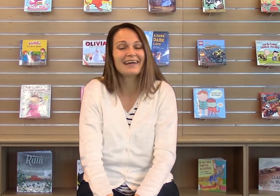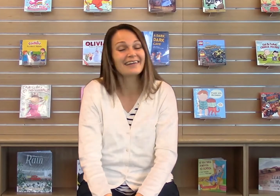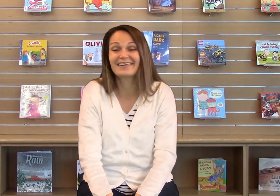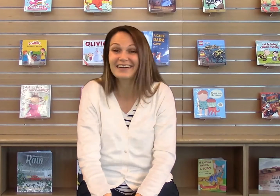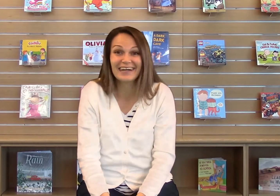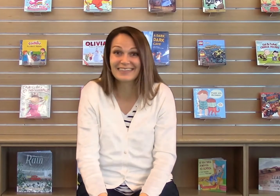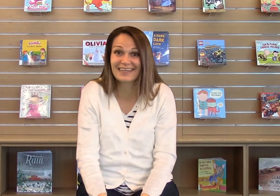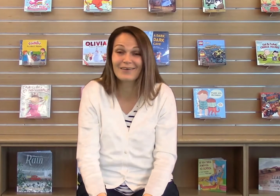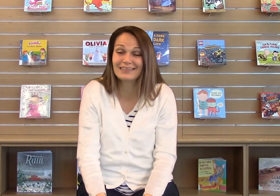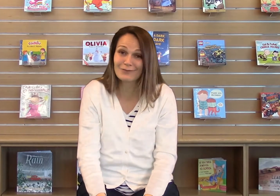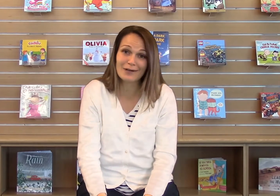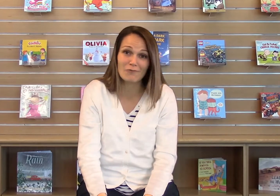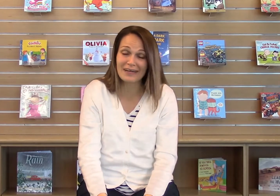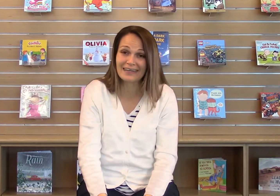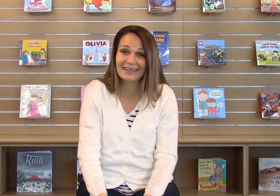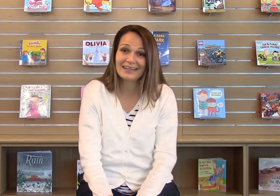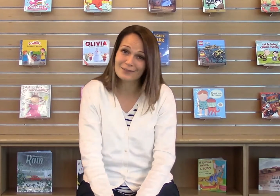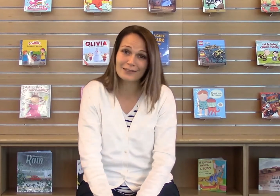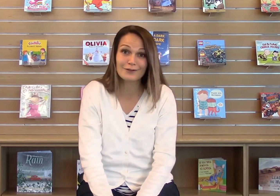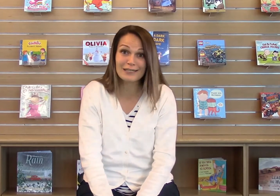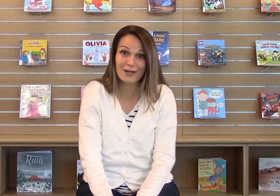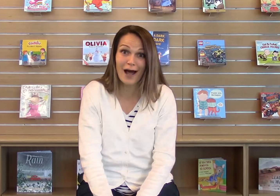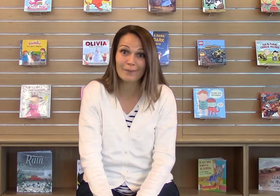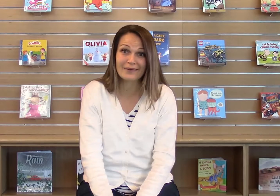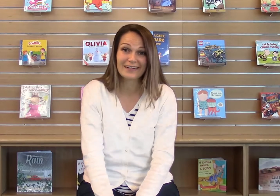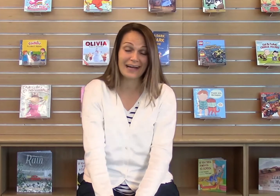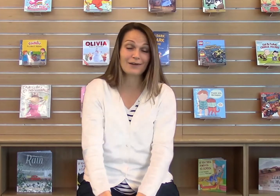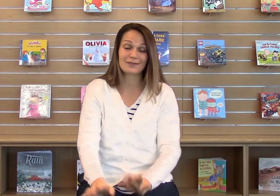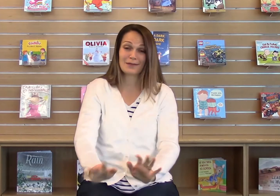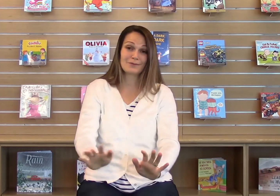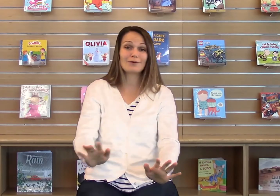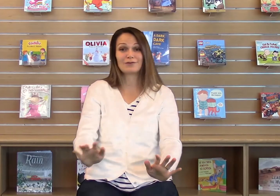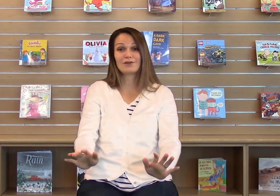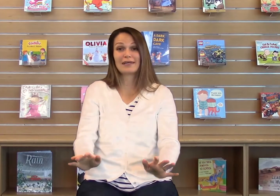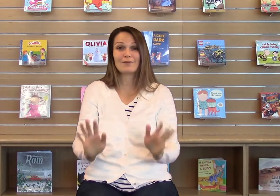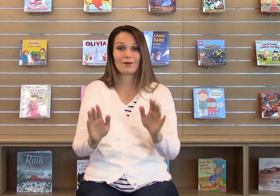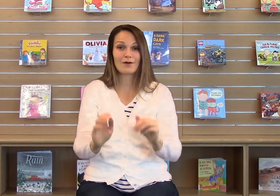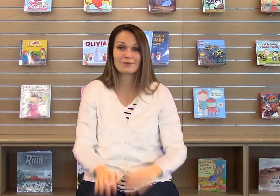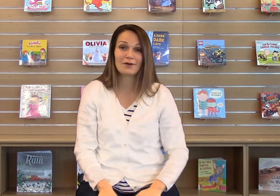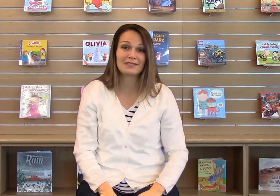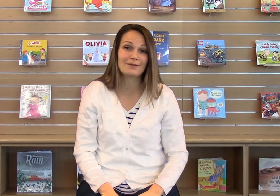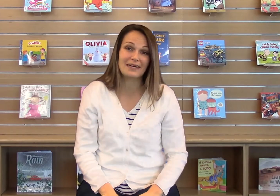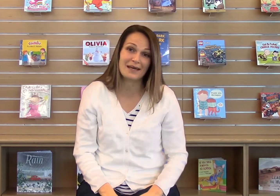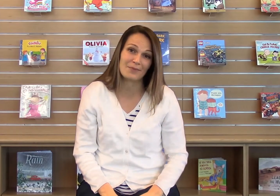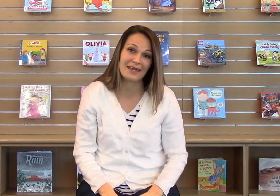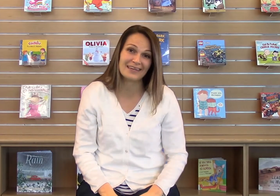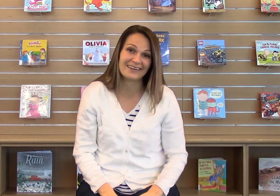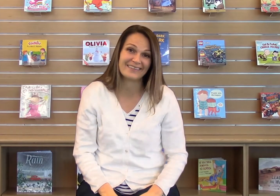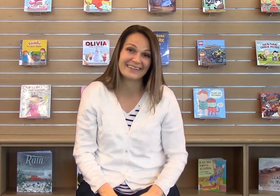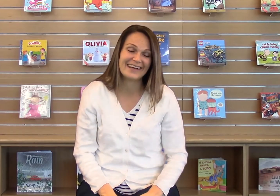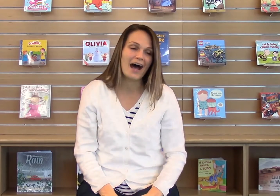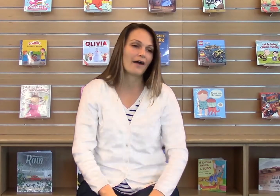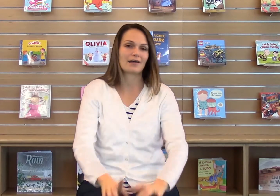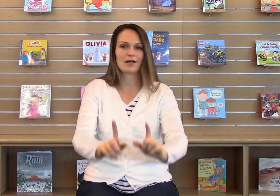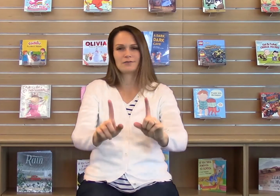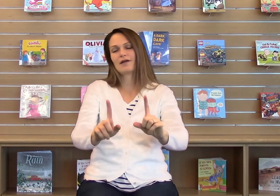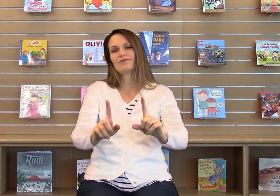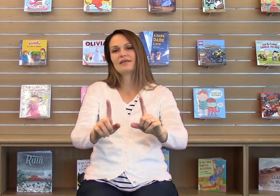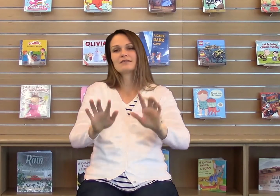You guys, that was very fun. You did a great job. I know some of those moves are tricky, but grownups are always able to help. Thank you. Alright, you guys ready for this?